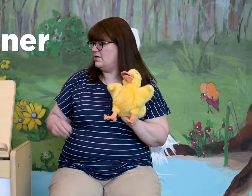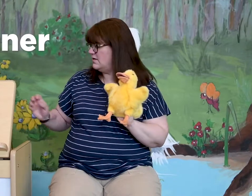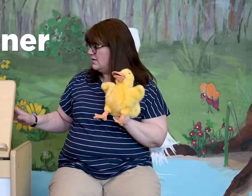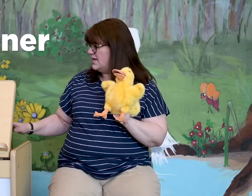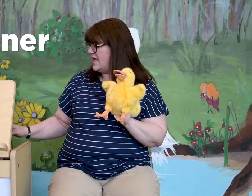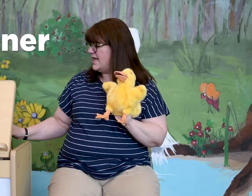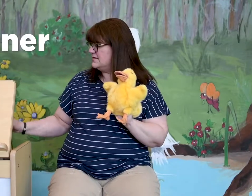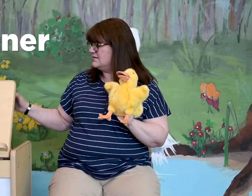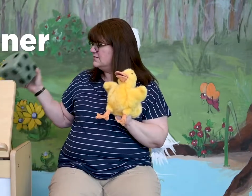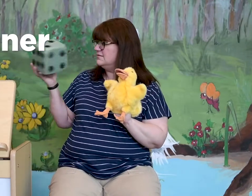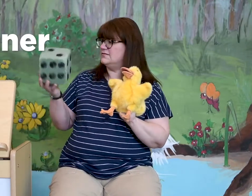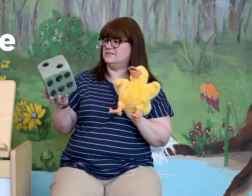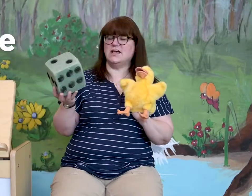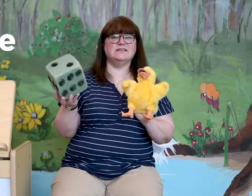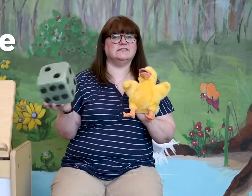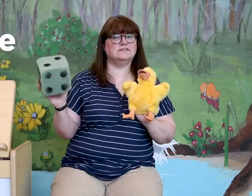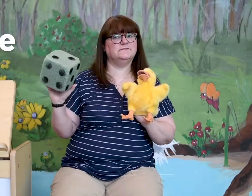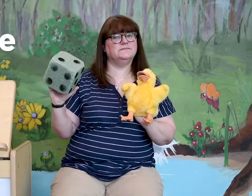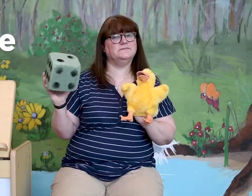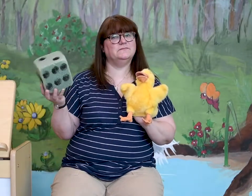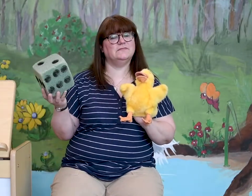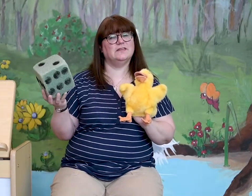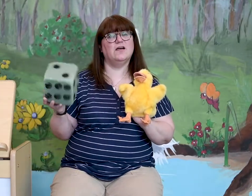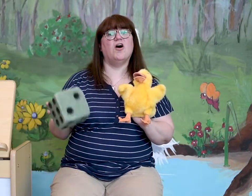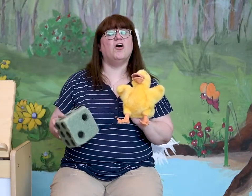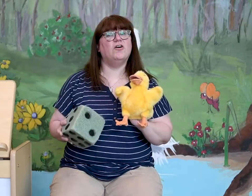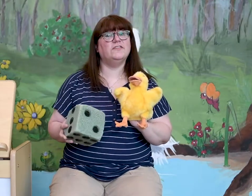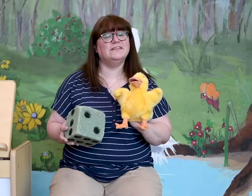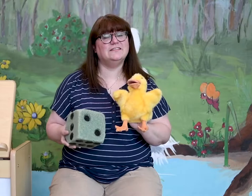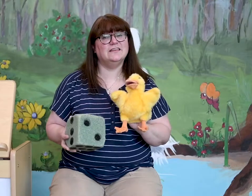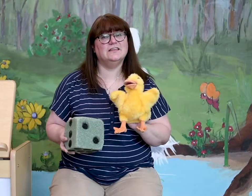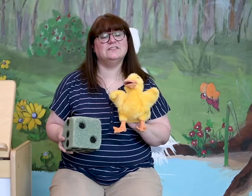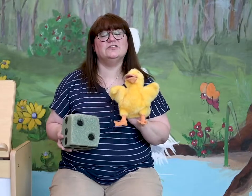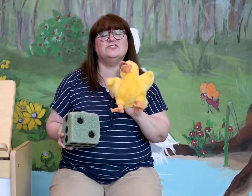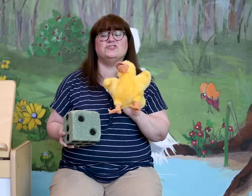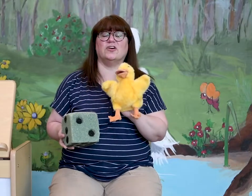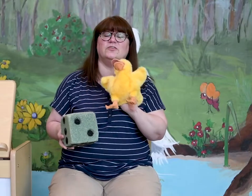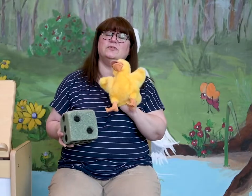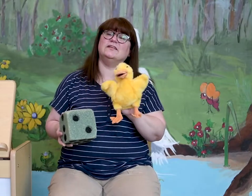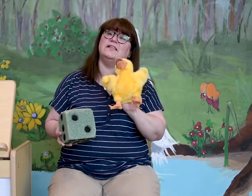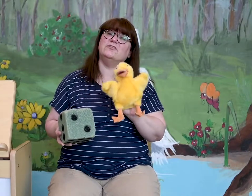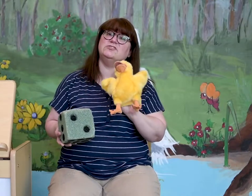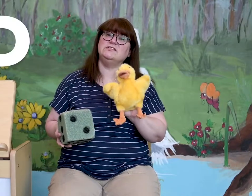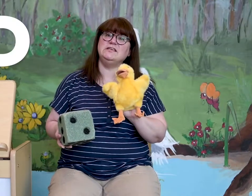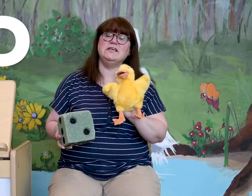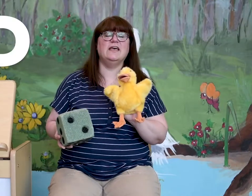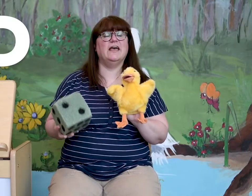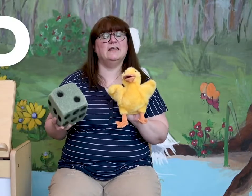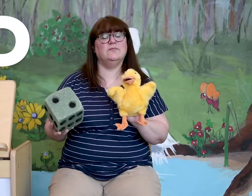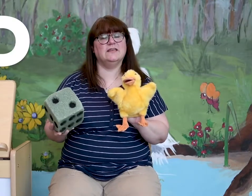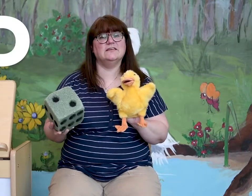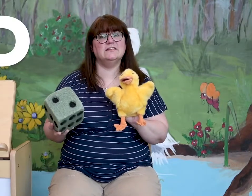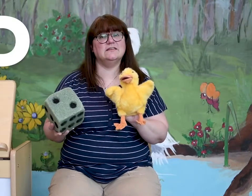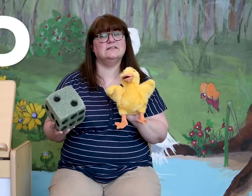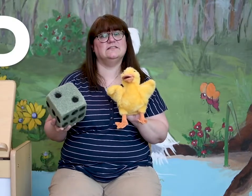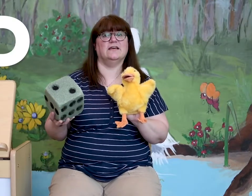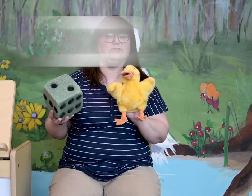and dice. All these things start with the letter D and make the D sound.